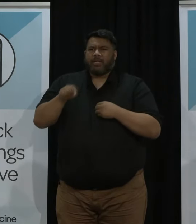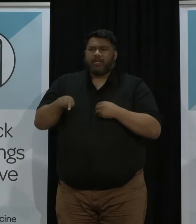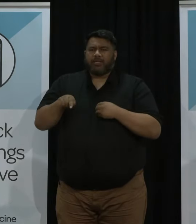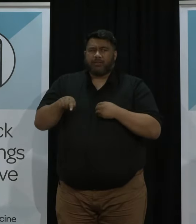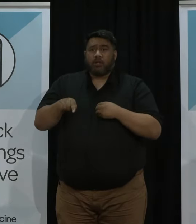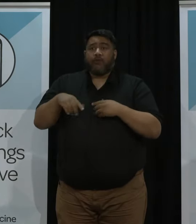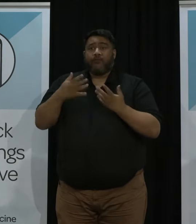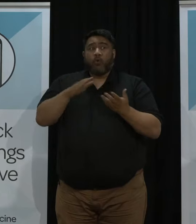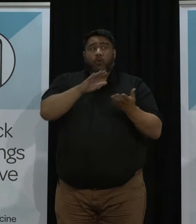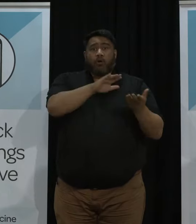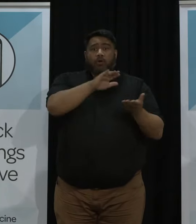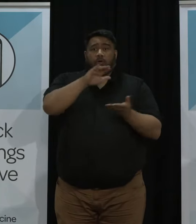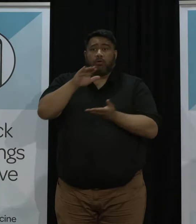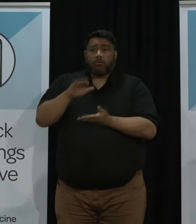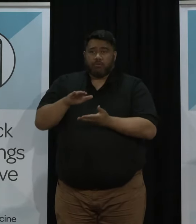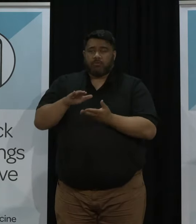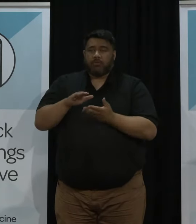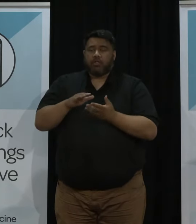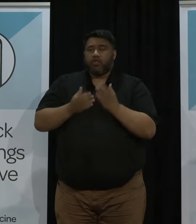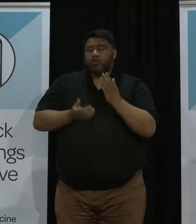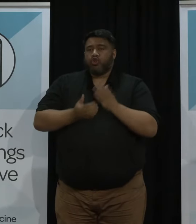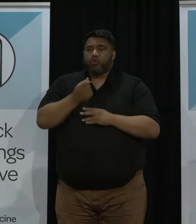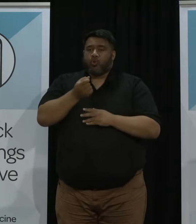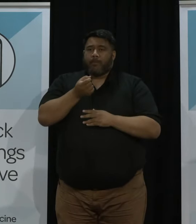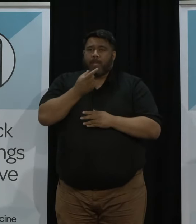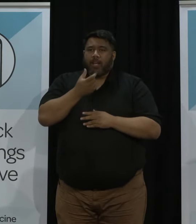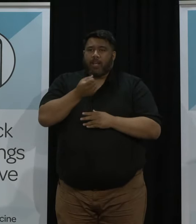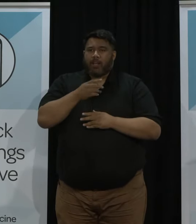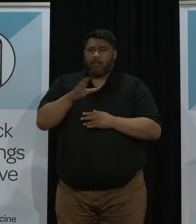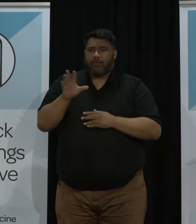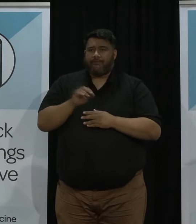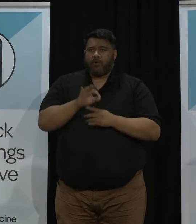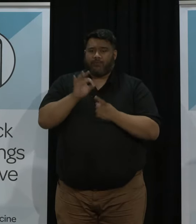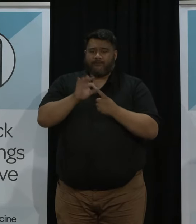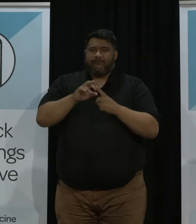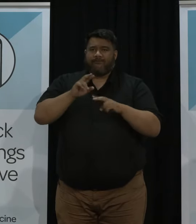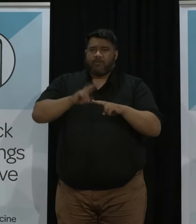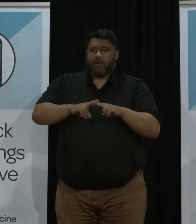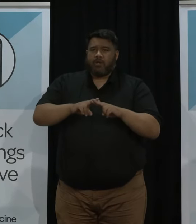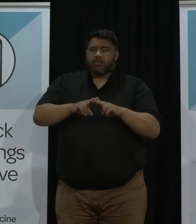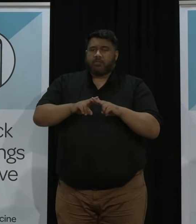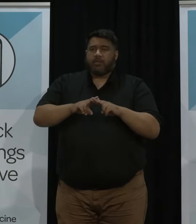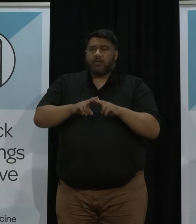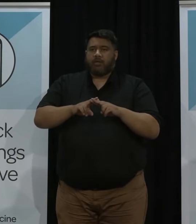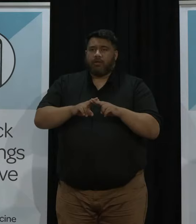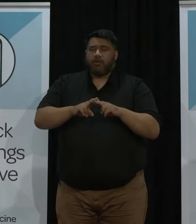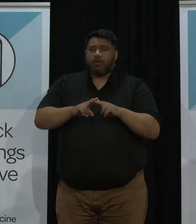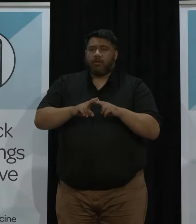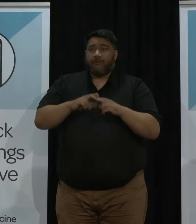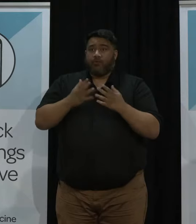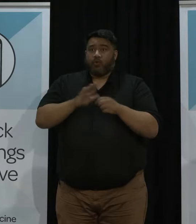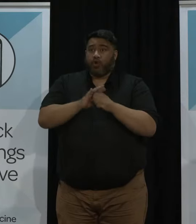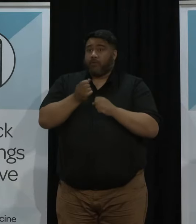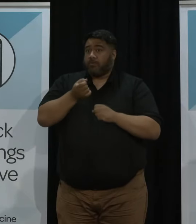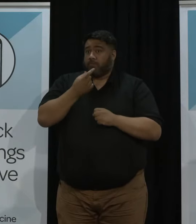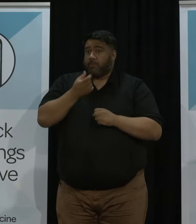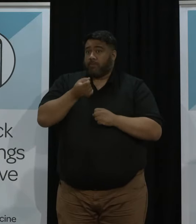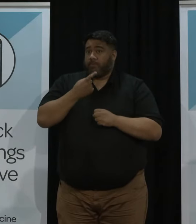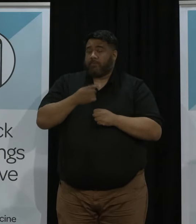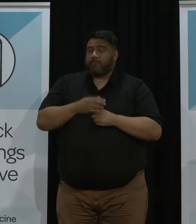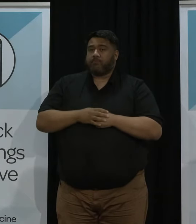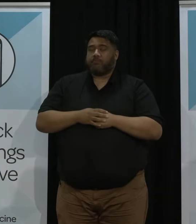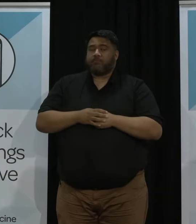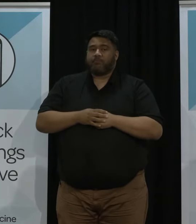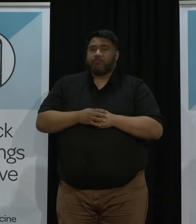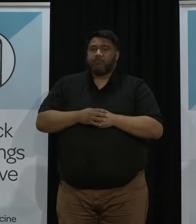treatment which is now subject to MedSafe approval while only early and interim data has been released